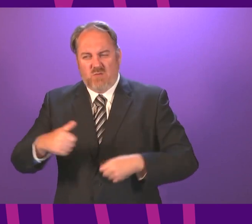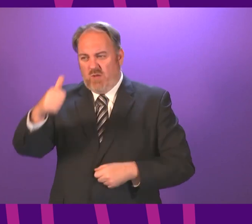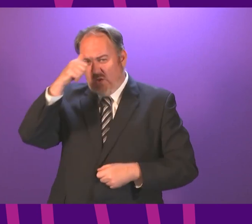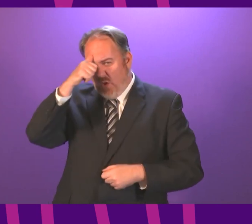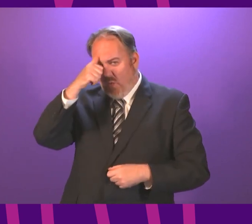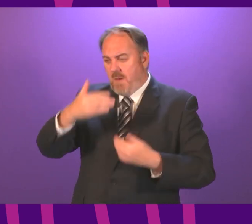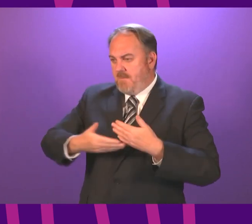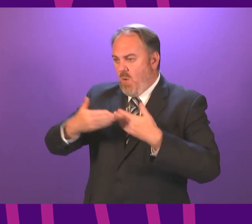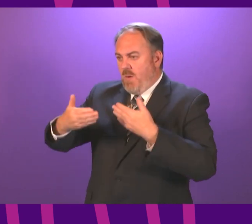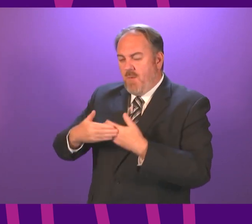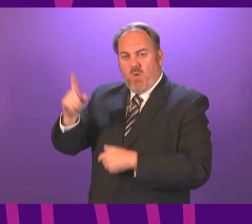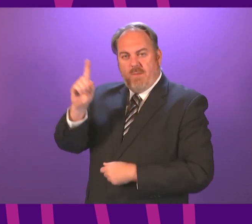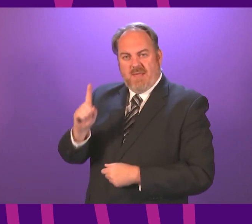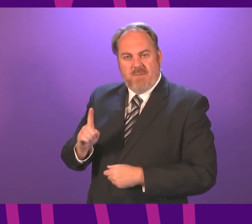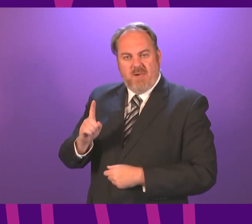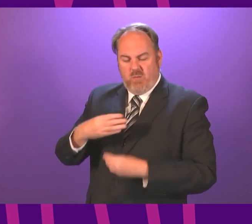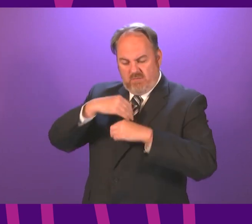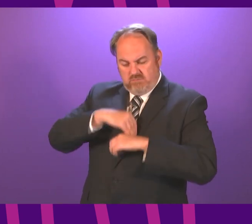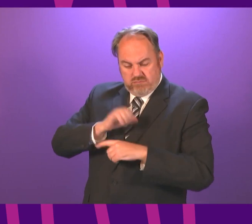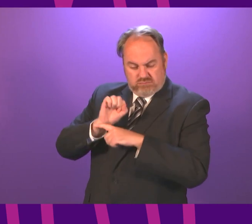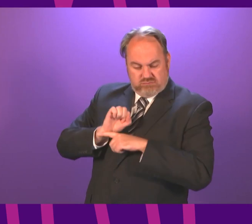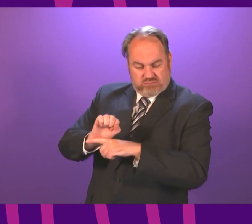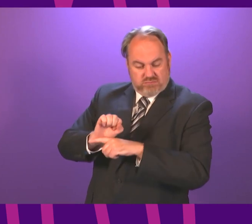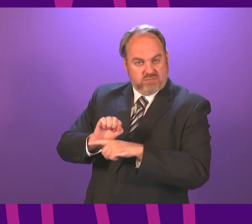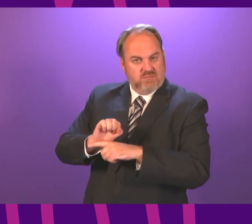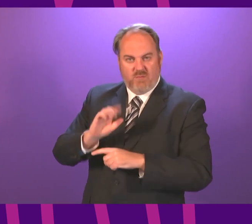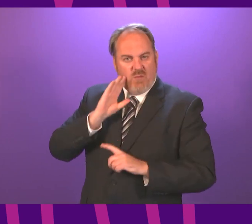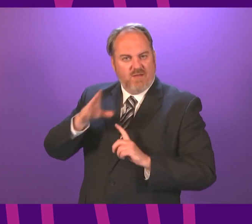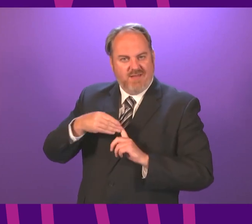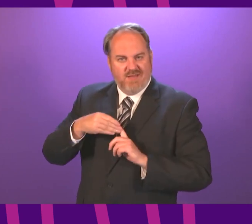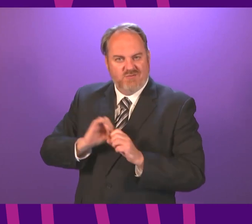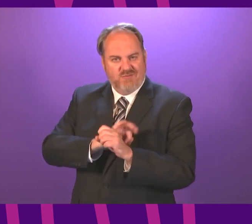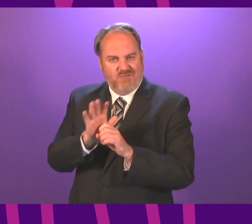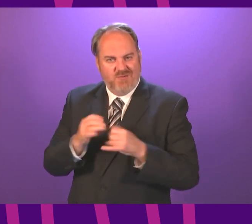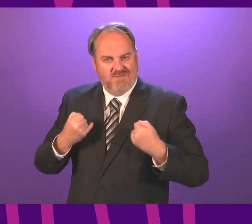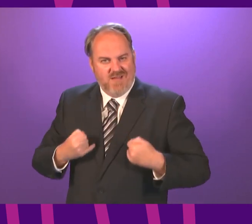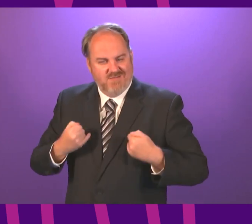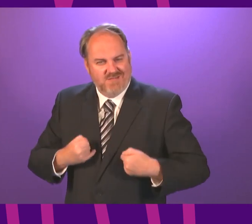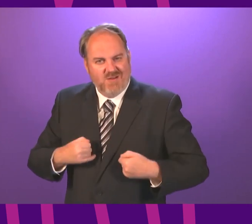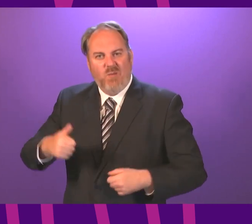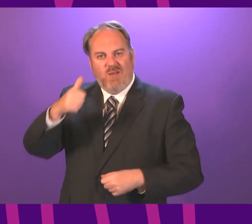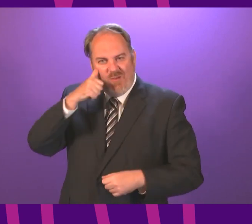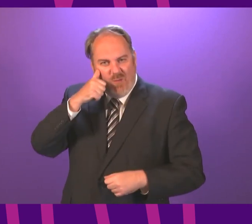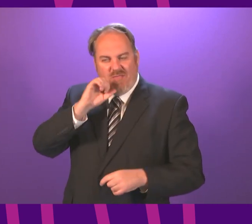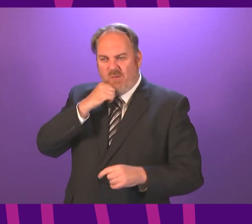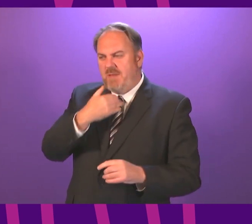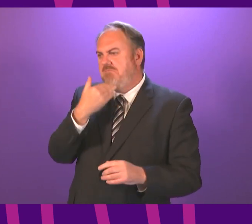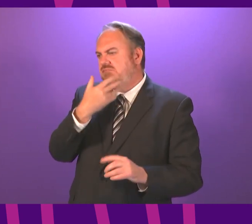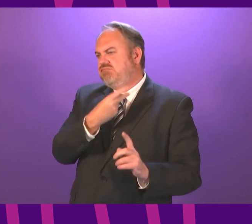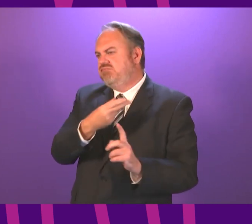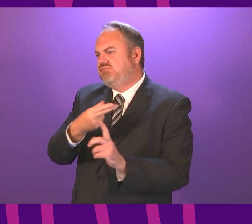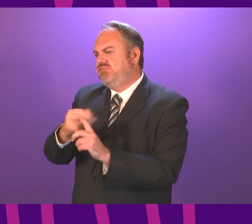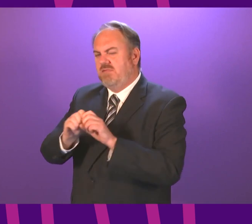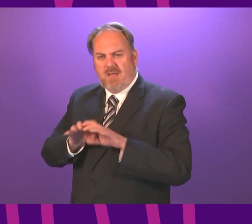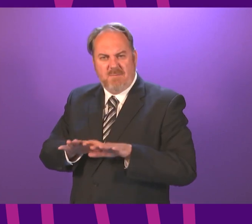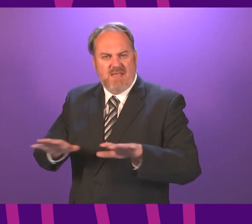of immunity will continue to increase as the vaccine is to be rolled out at an accelerated rate of progress. This will